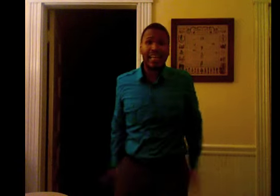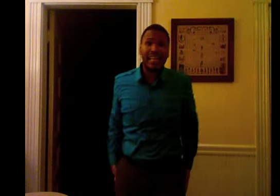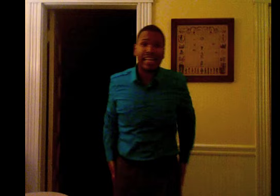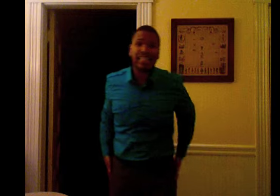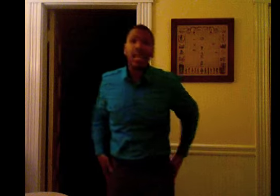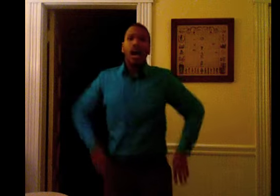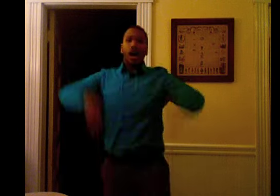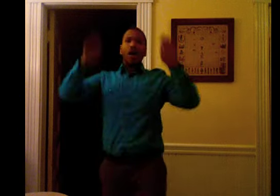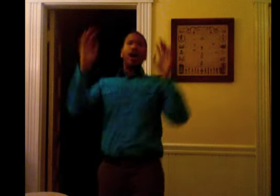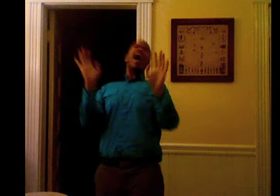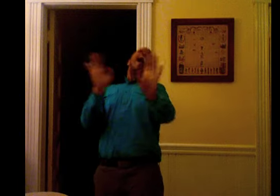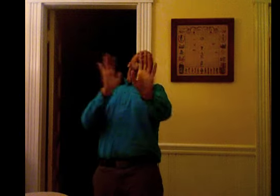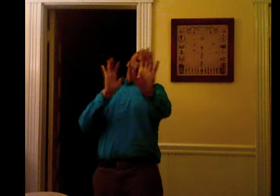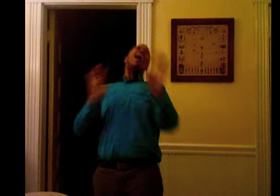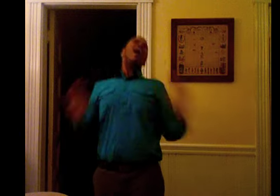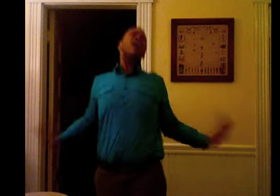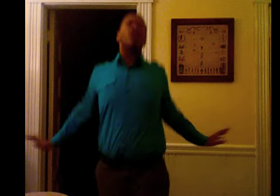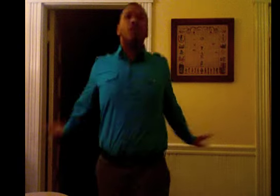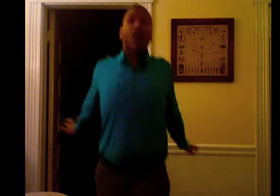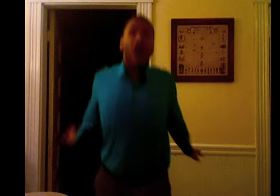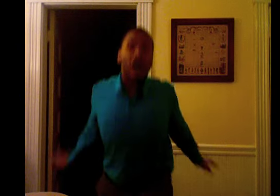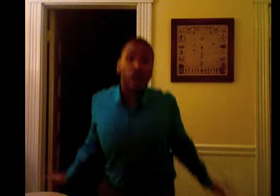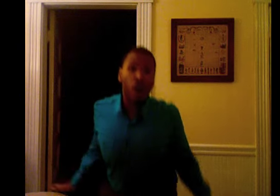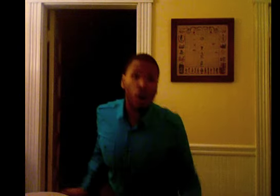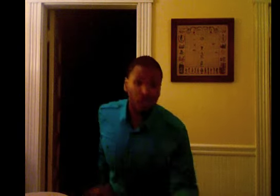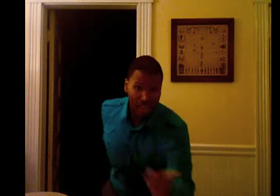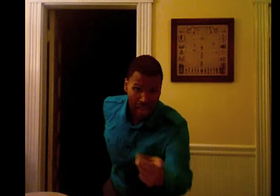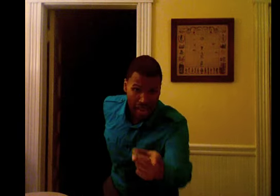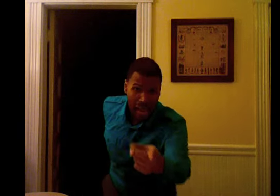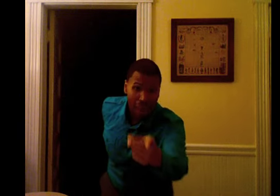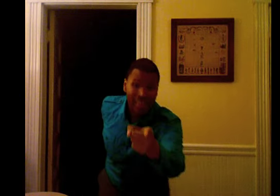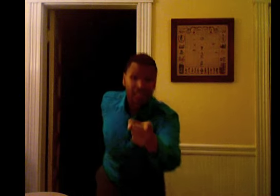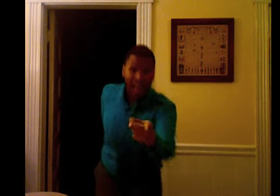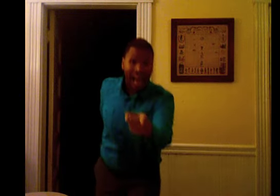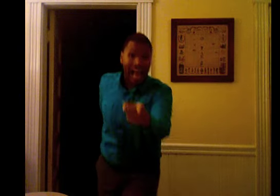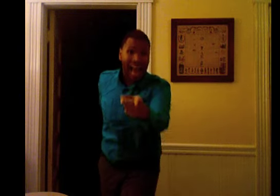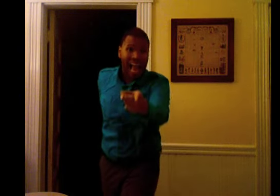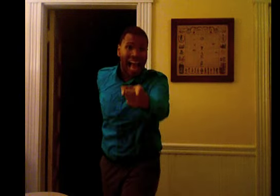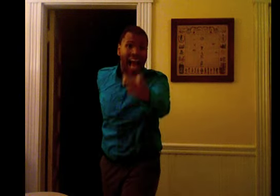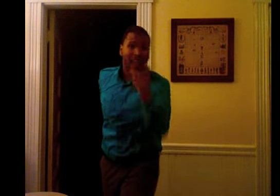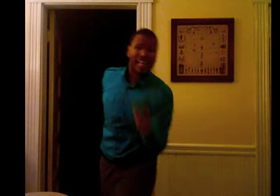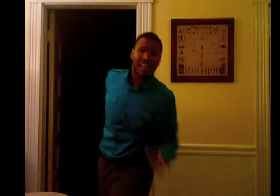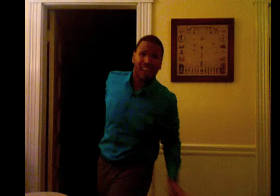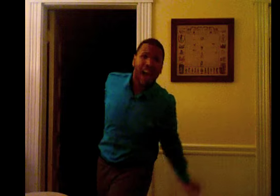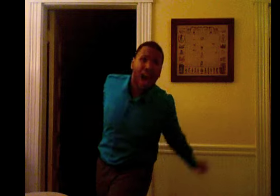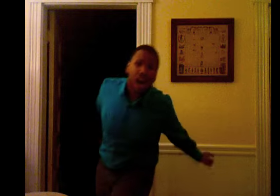Oh, there have been trials that I thought,